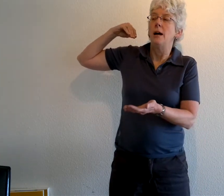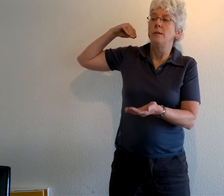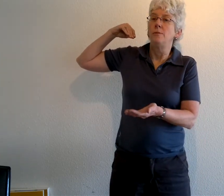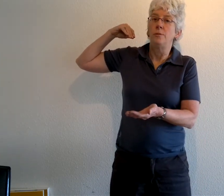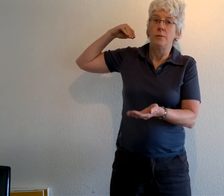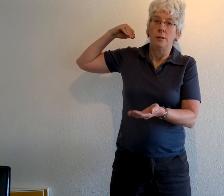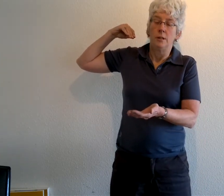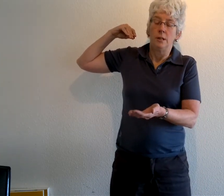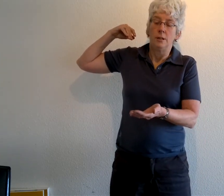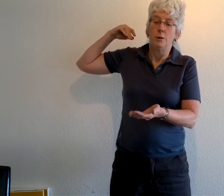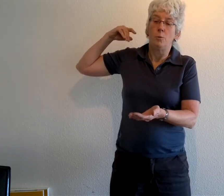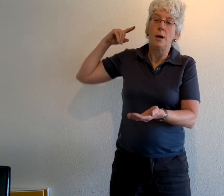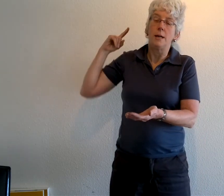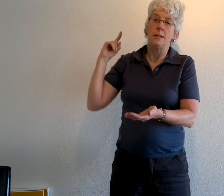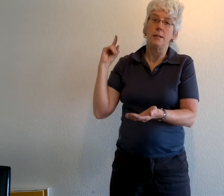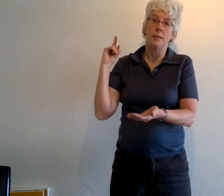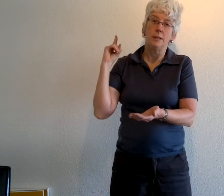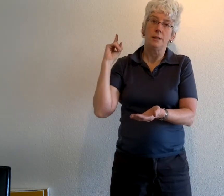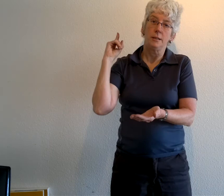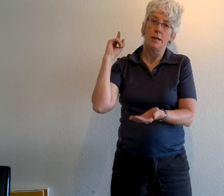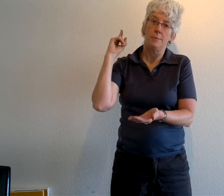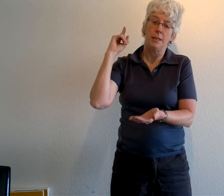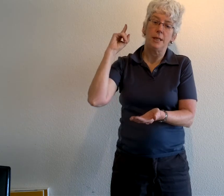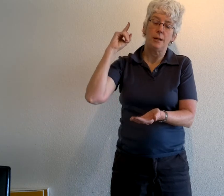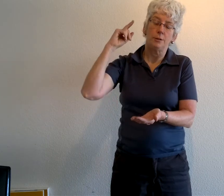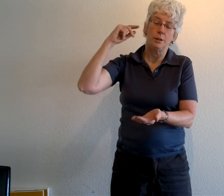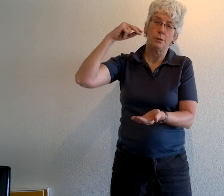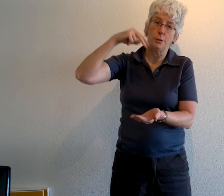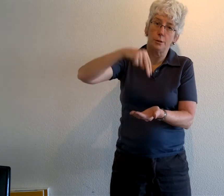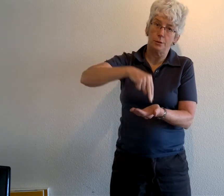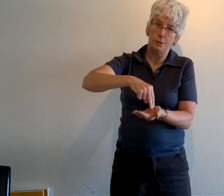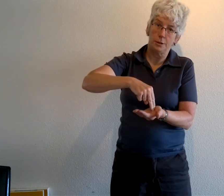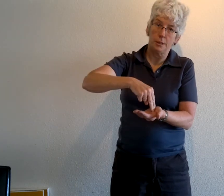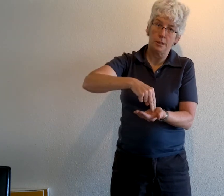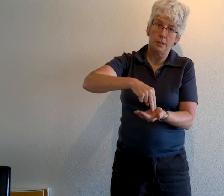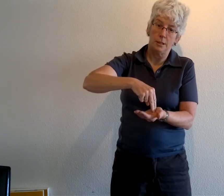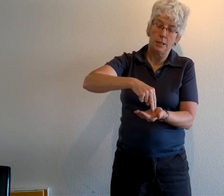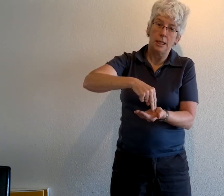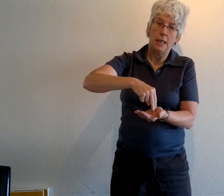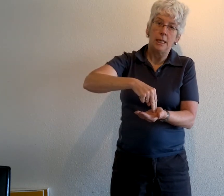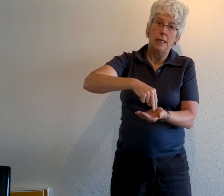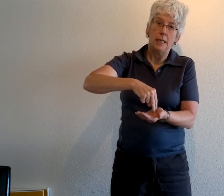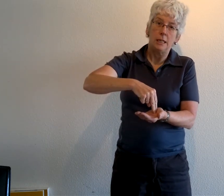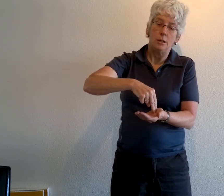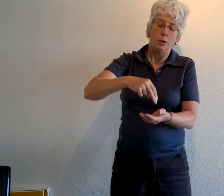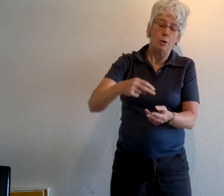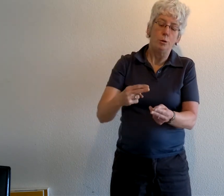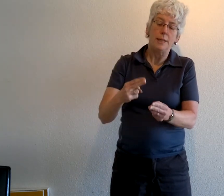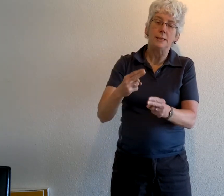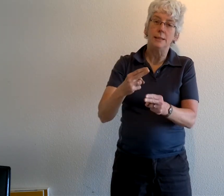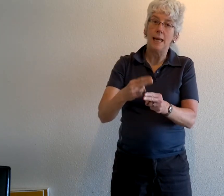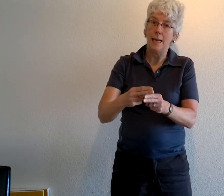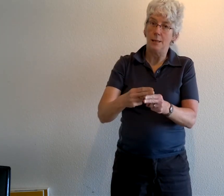the one coming down to earth who is named